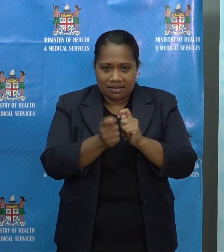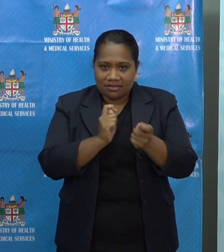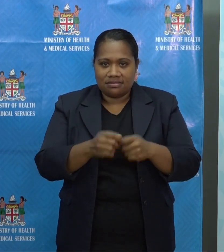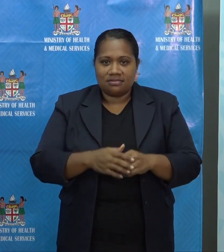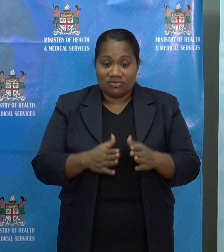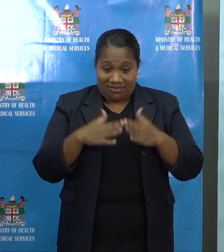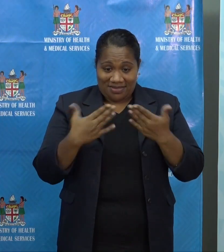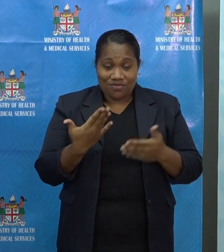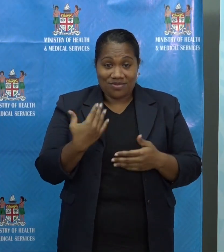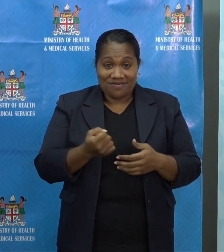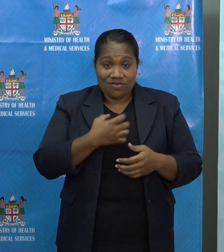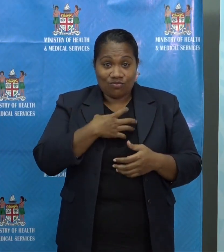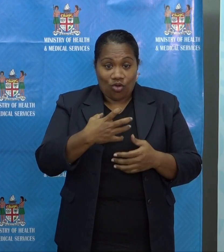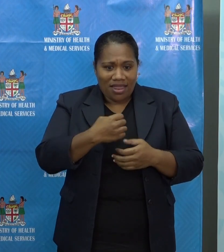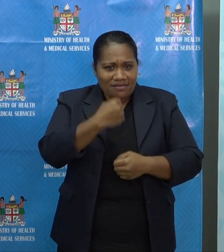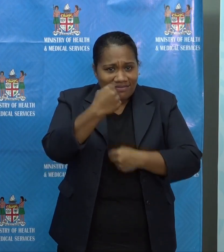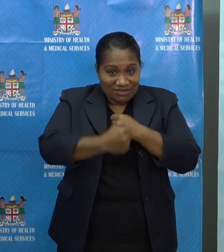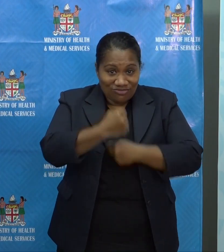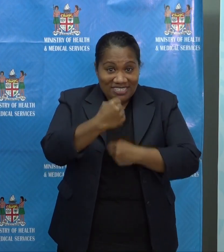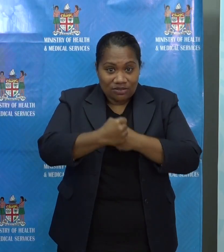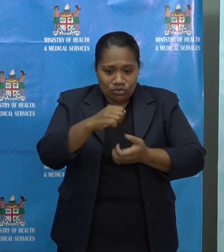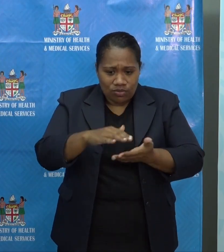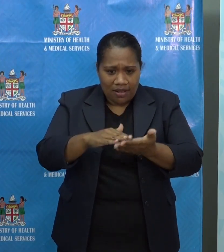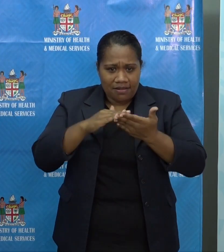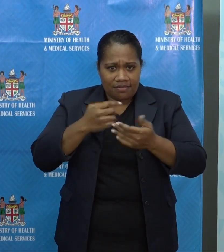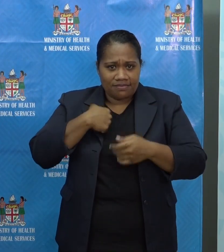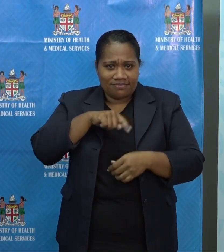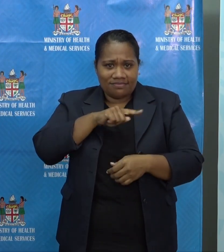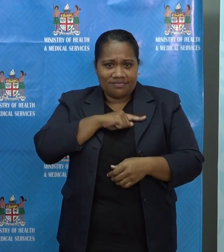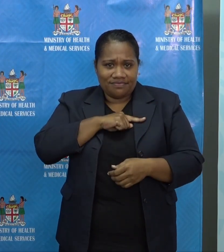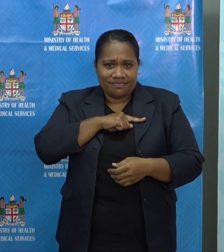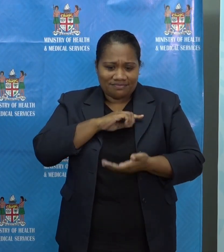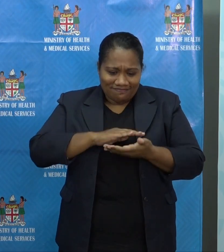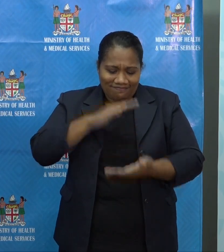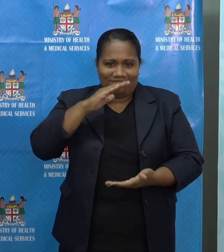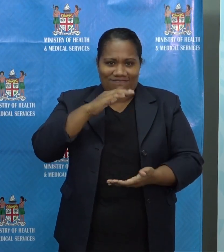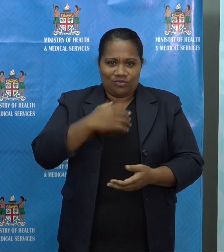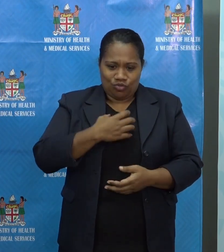machines to help increase our capacity to test.